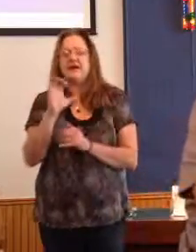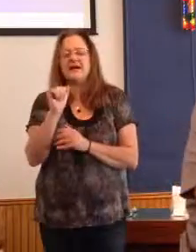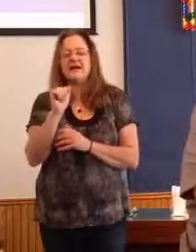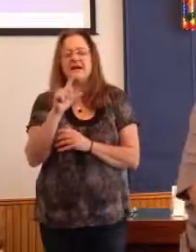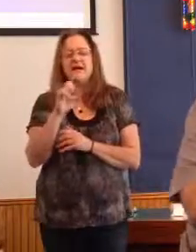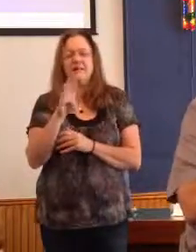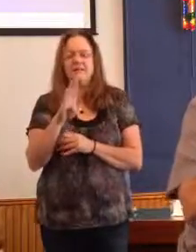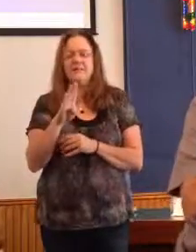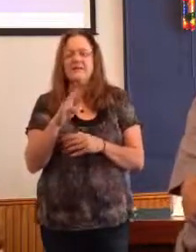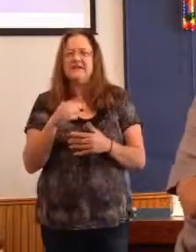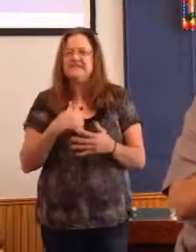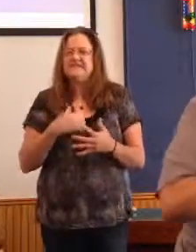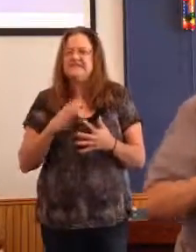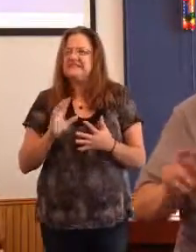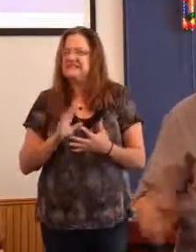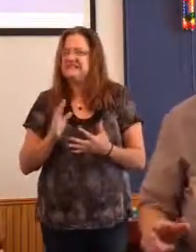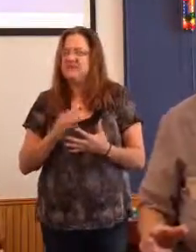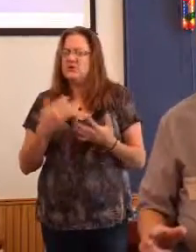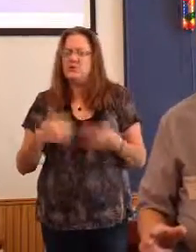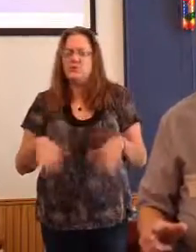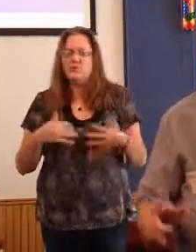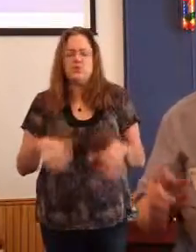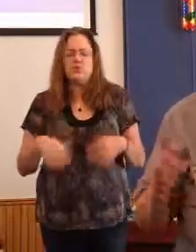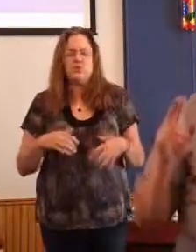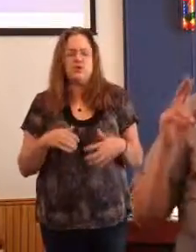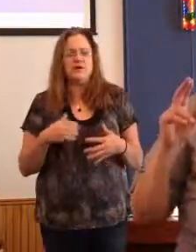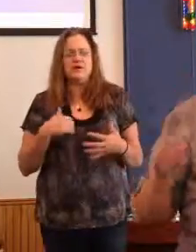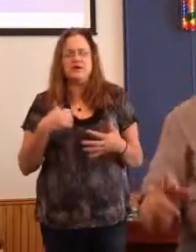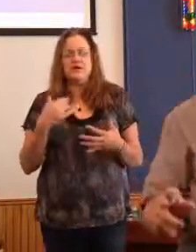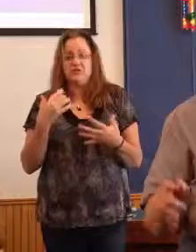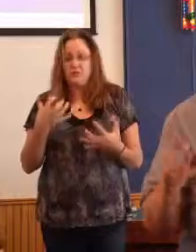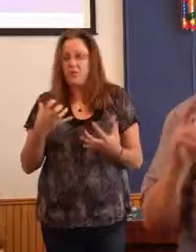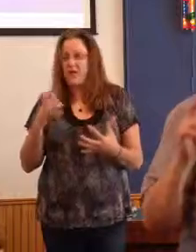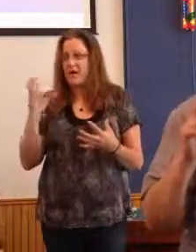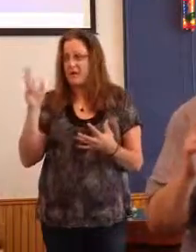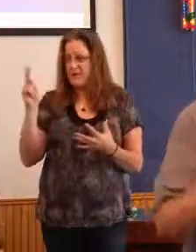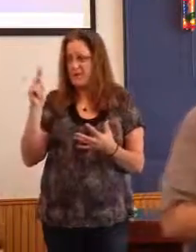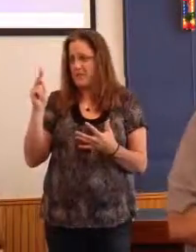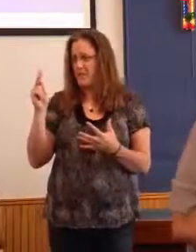want to be the person known who suggested the mistake.